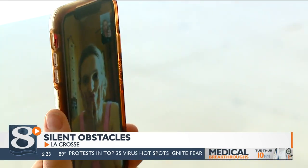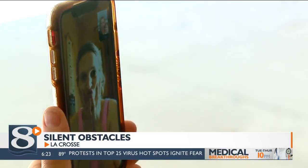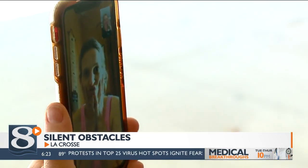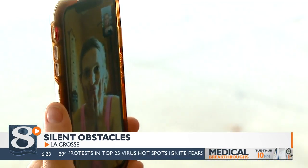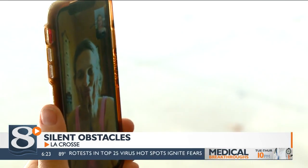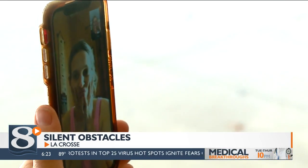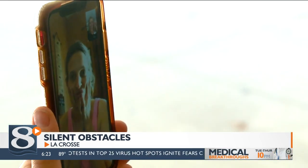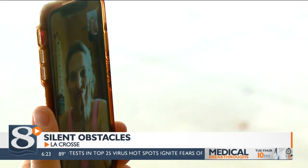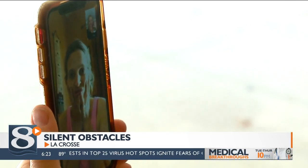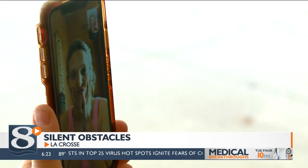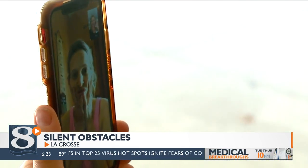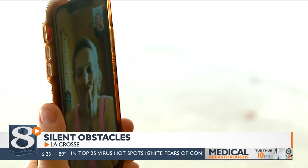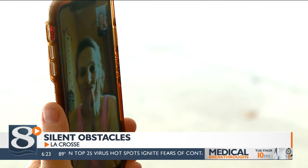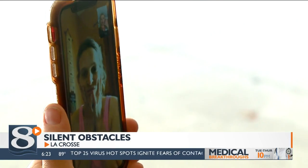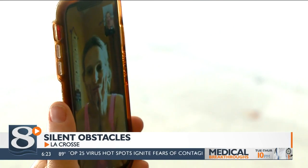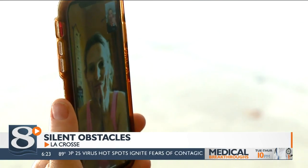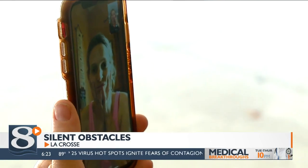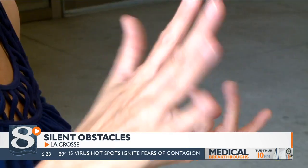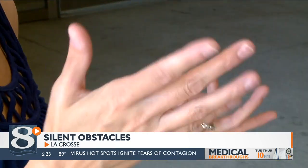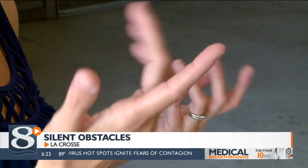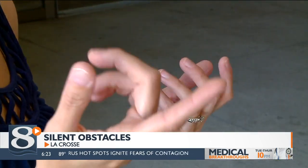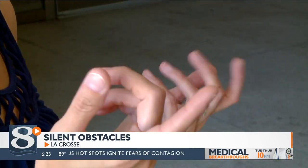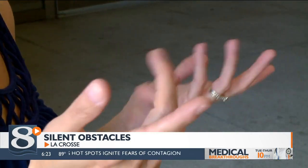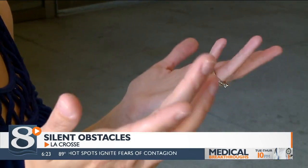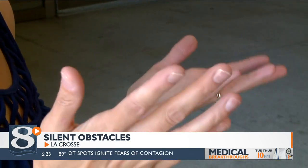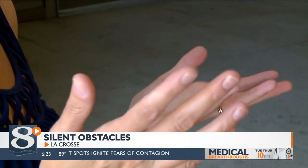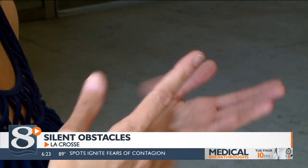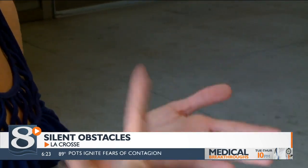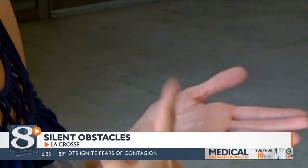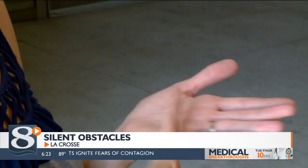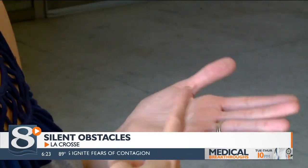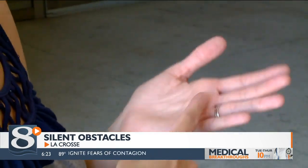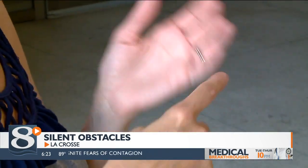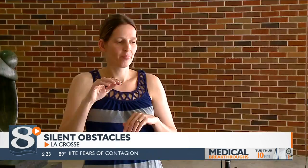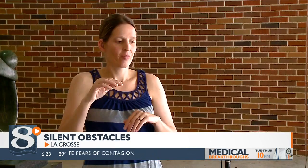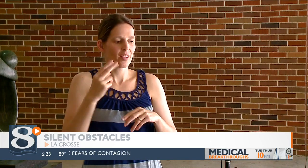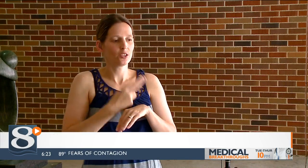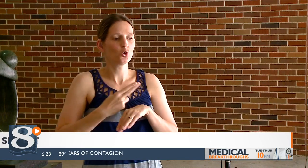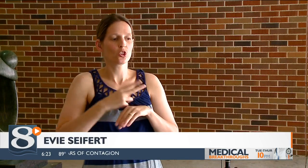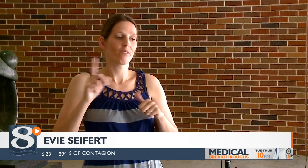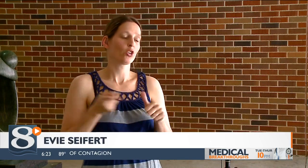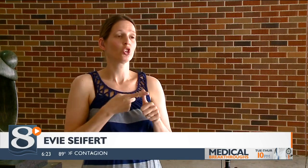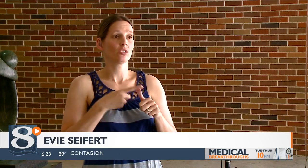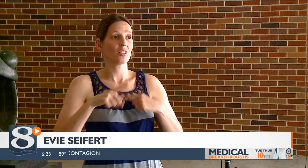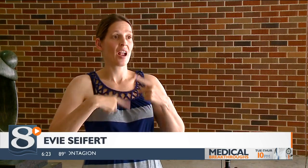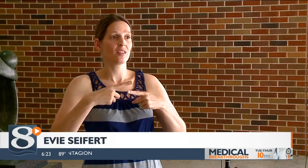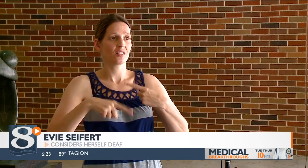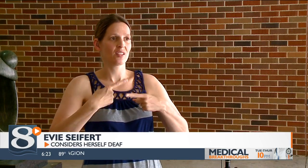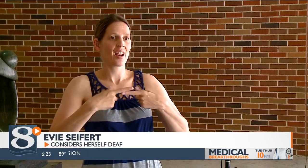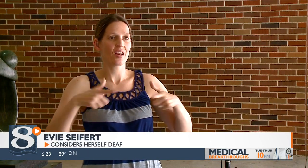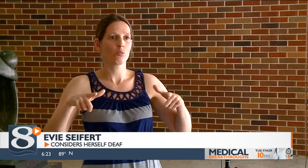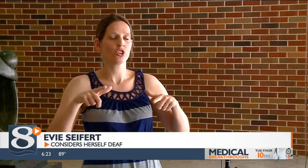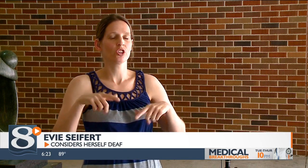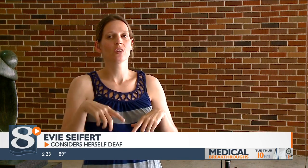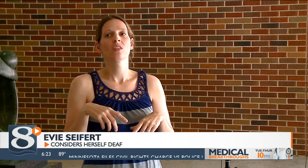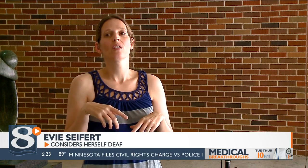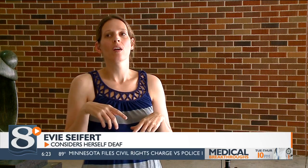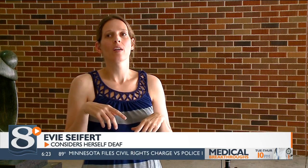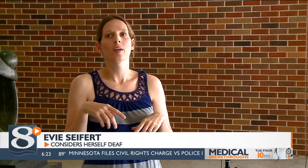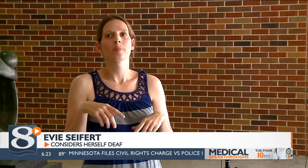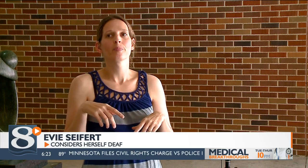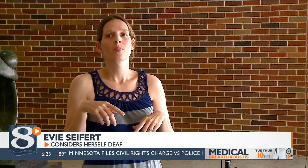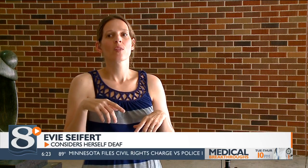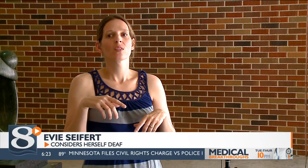mostly relies on the news reading on her phone. Most deaf people grew up, they use their first sign language,